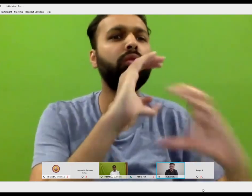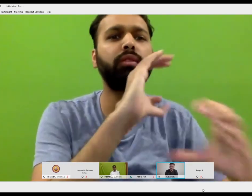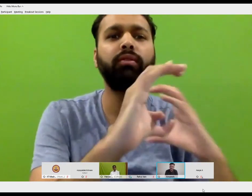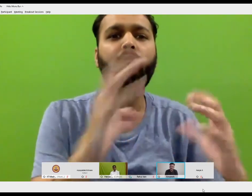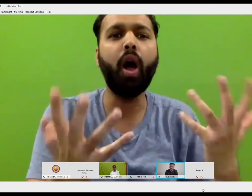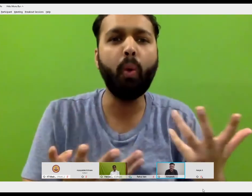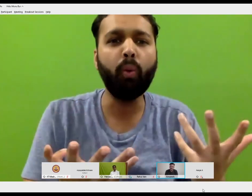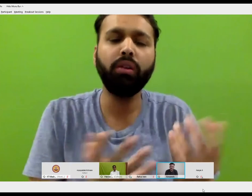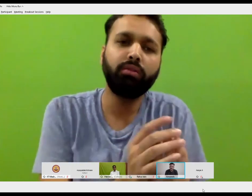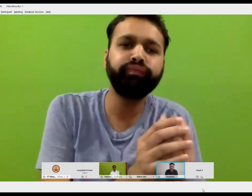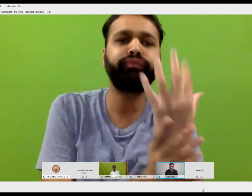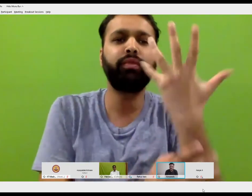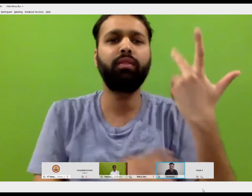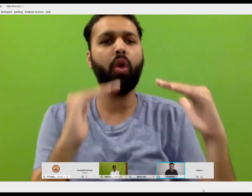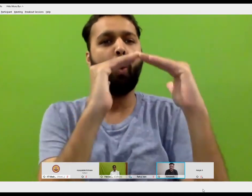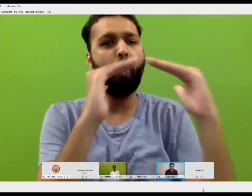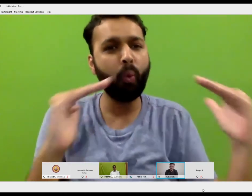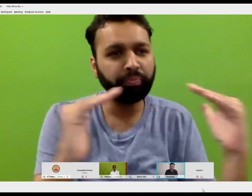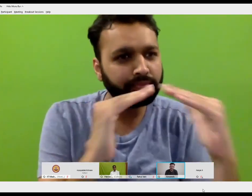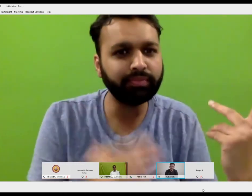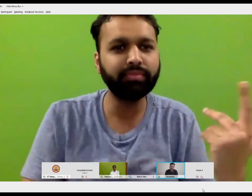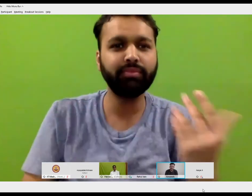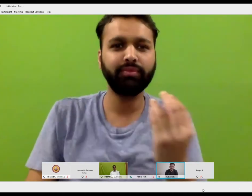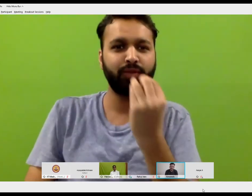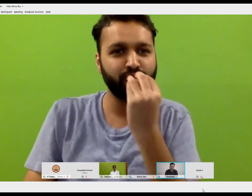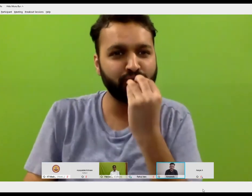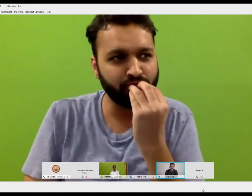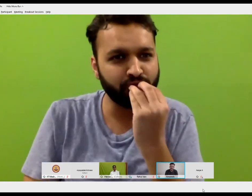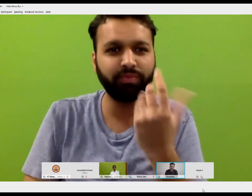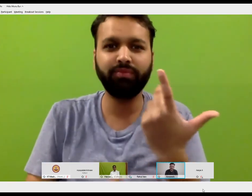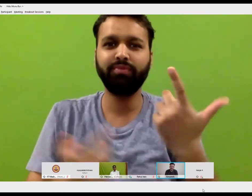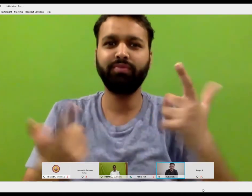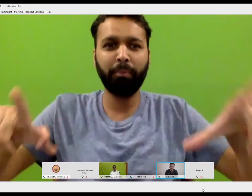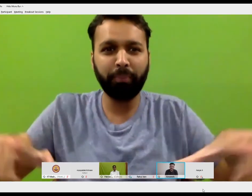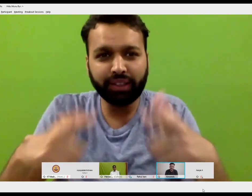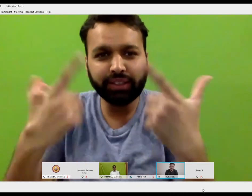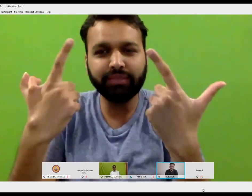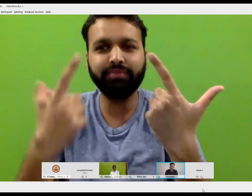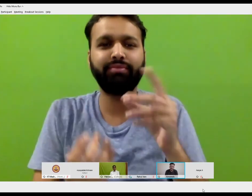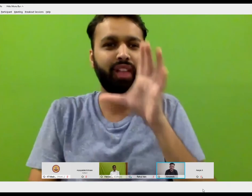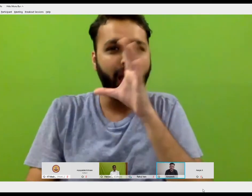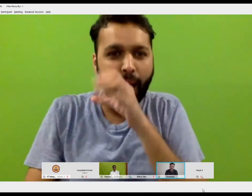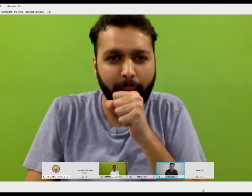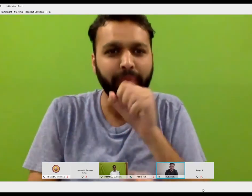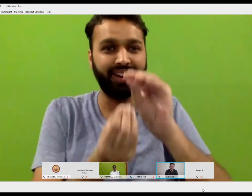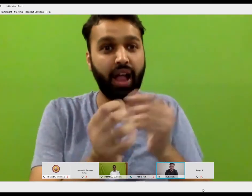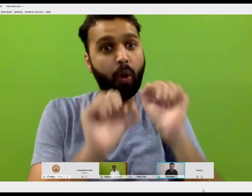And we don't have a script. So, you know, like it's all the signs are mostly iconic, like